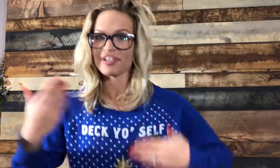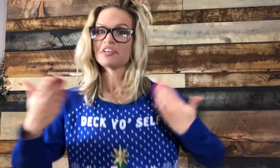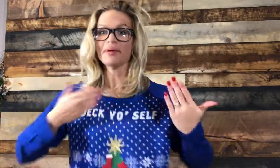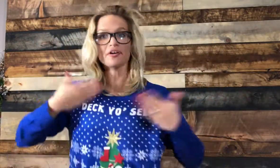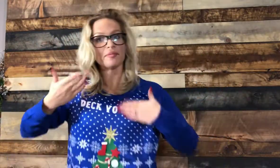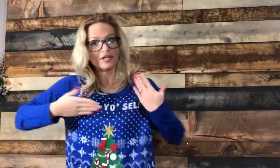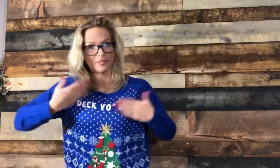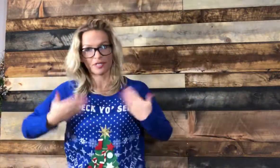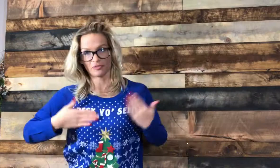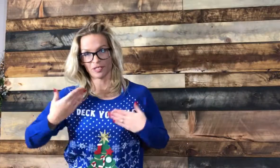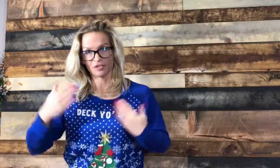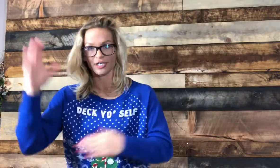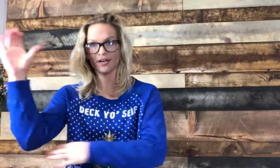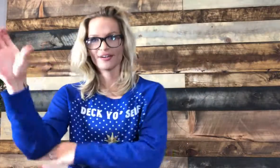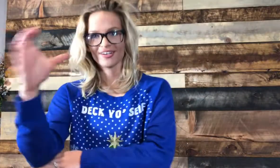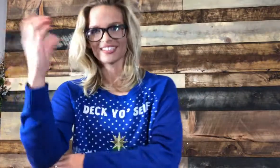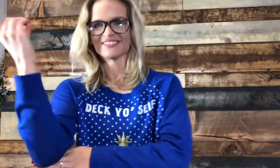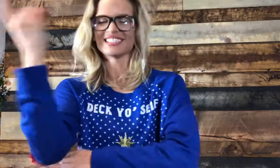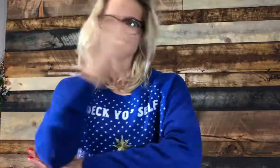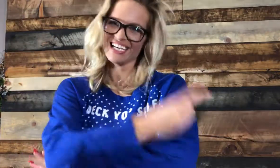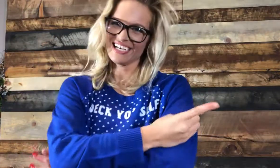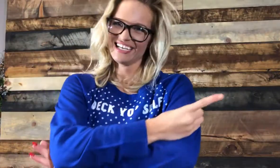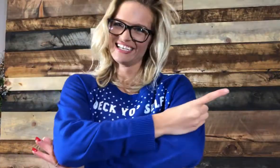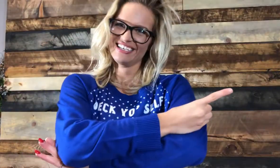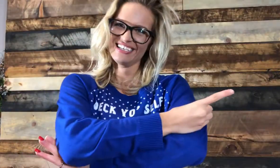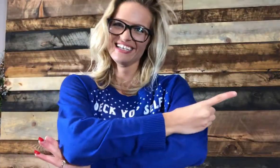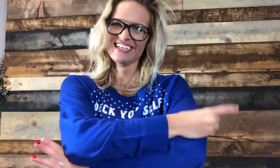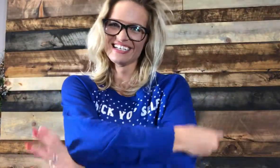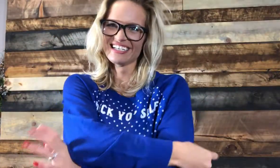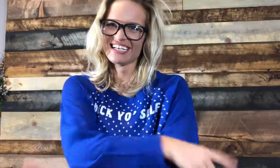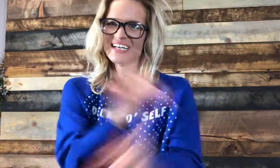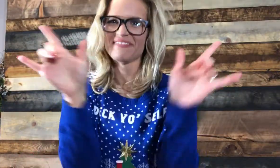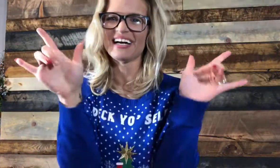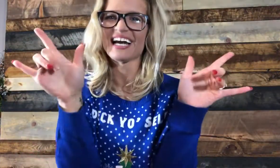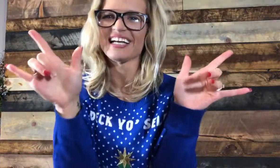very, merry, merry, merry, merry Christmas Day. Bye guys.